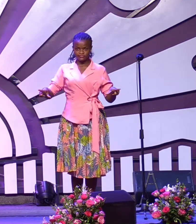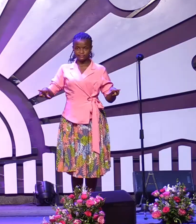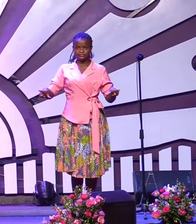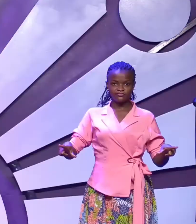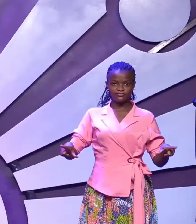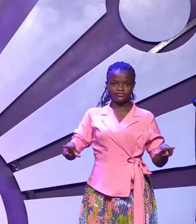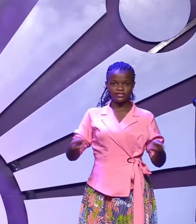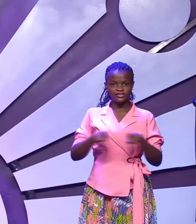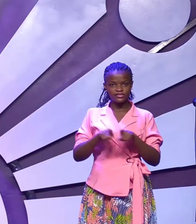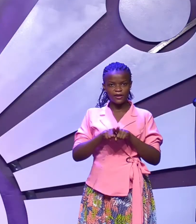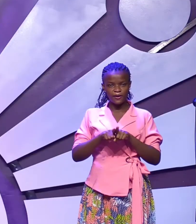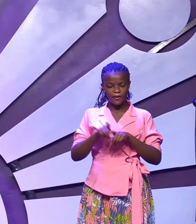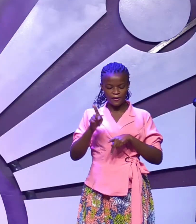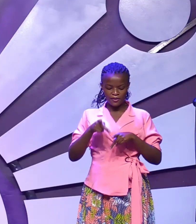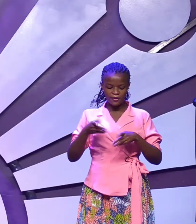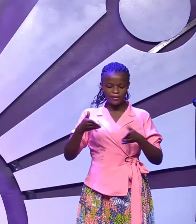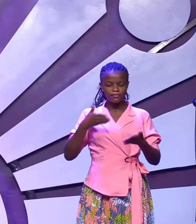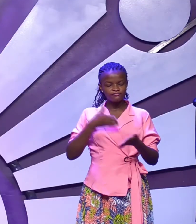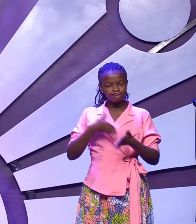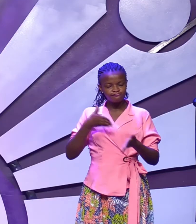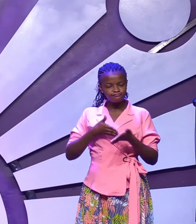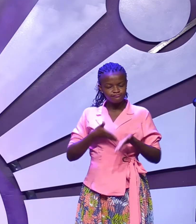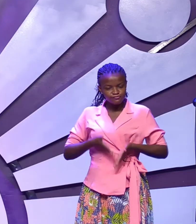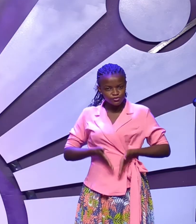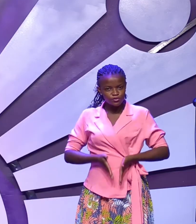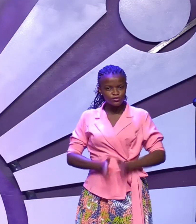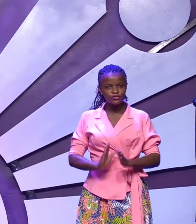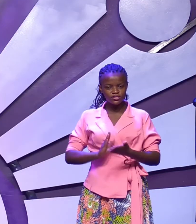Burden wombs conceiving after 25 years.